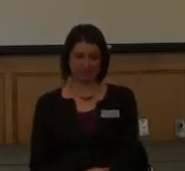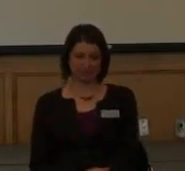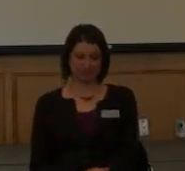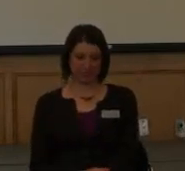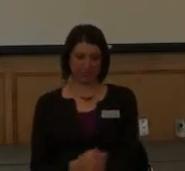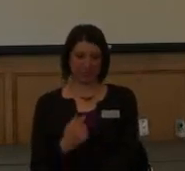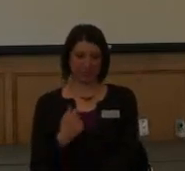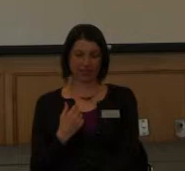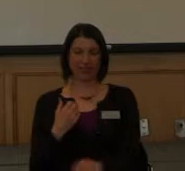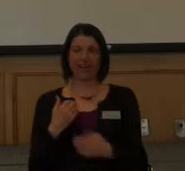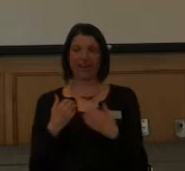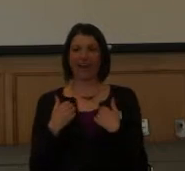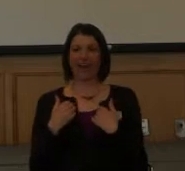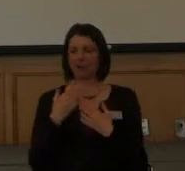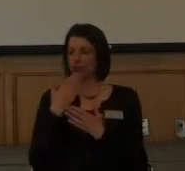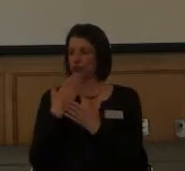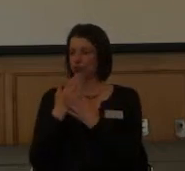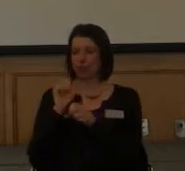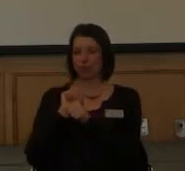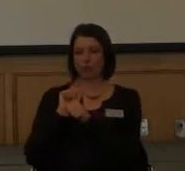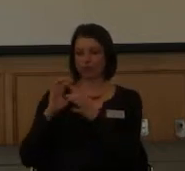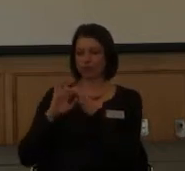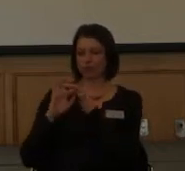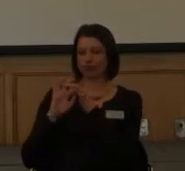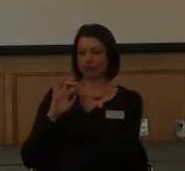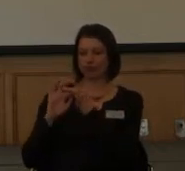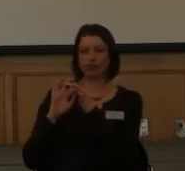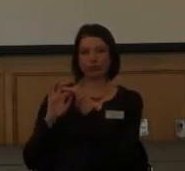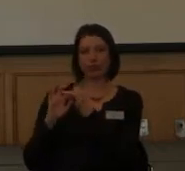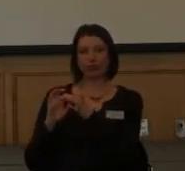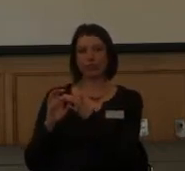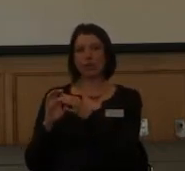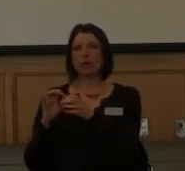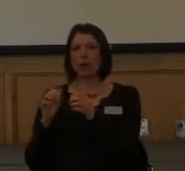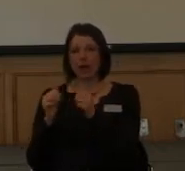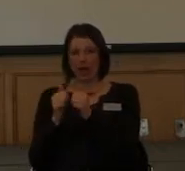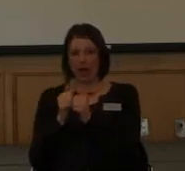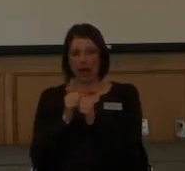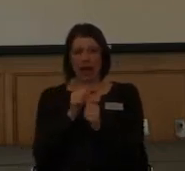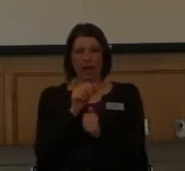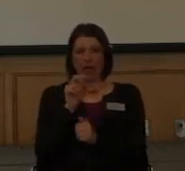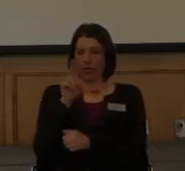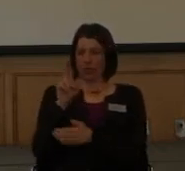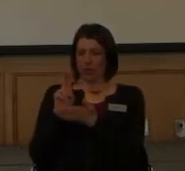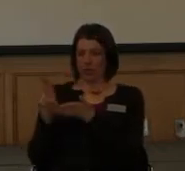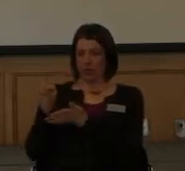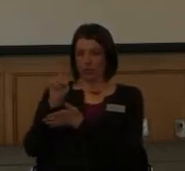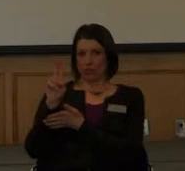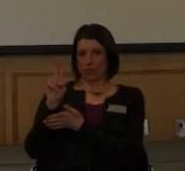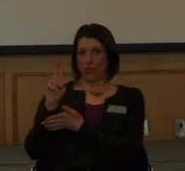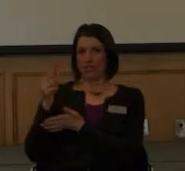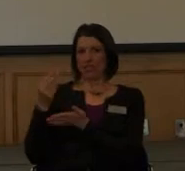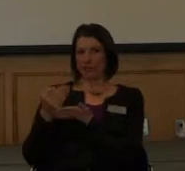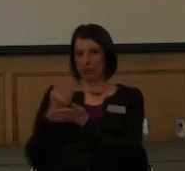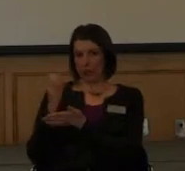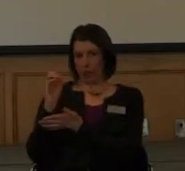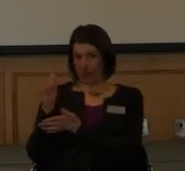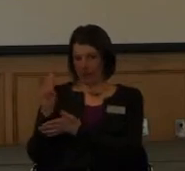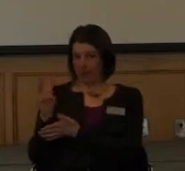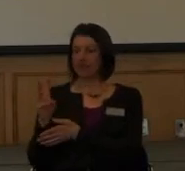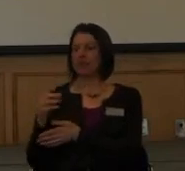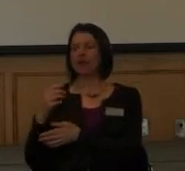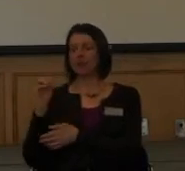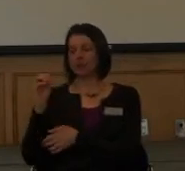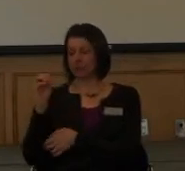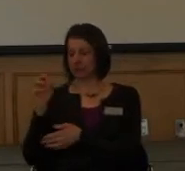I actually had a really good working relationship at UNO and at Ritchfield State with the library staff. I